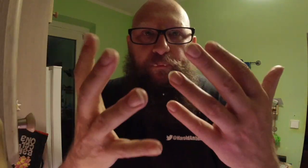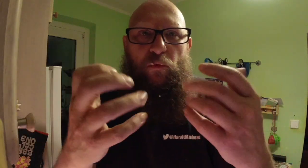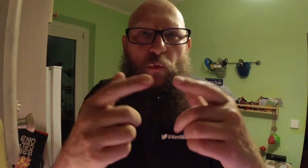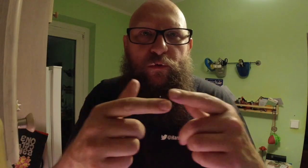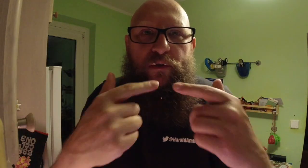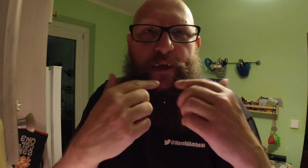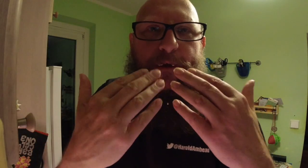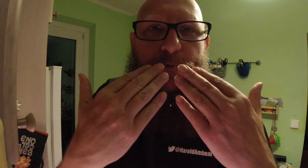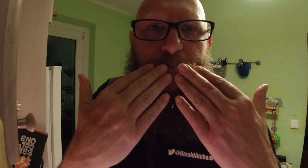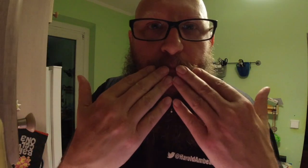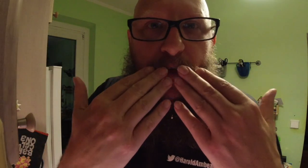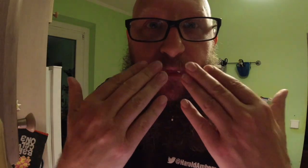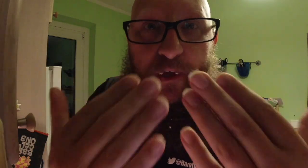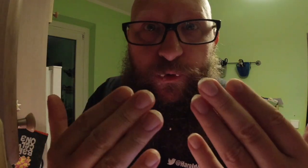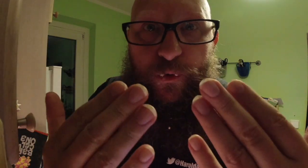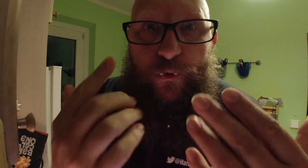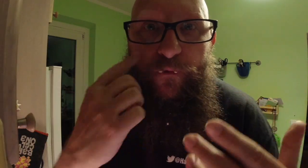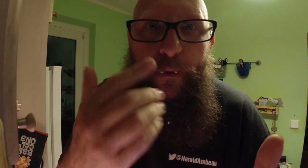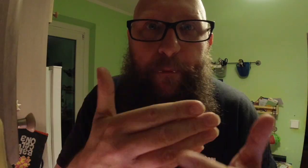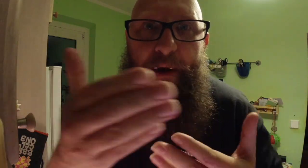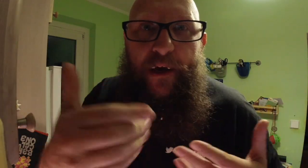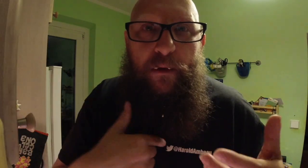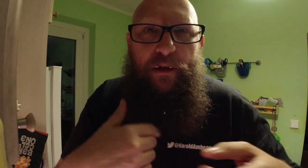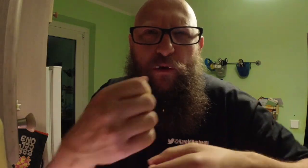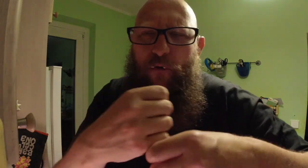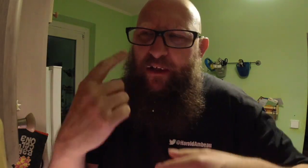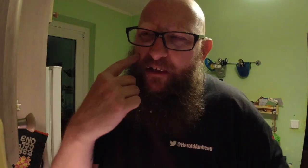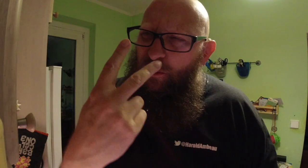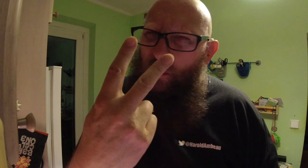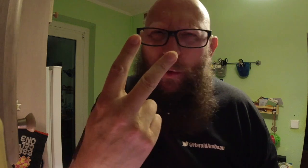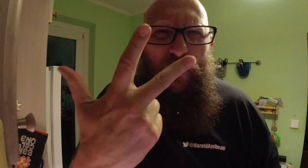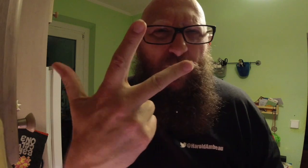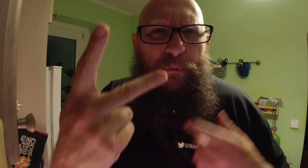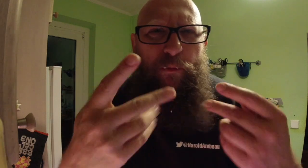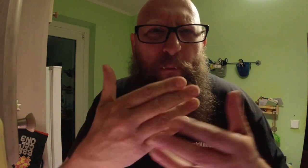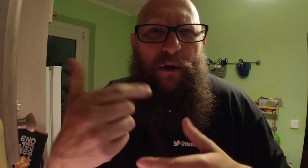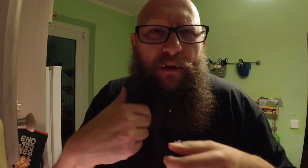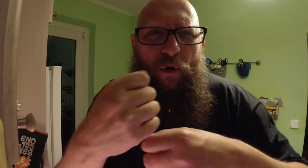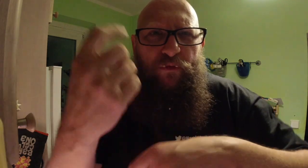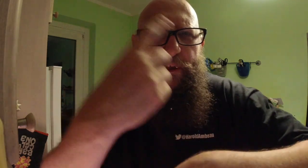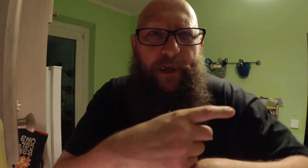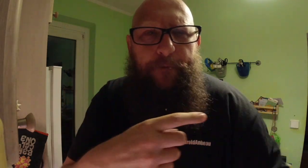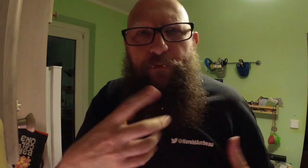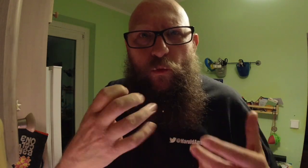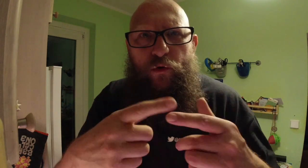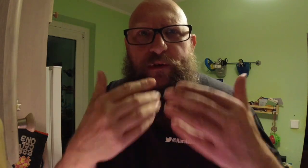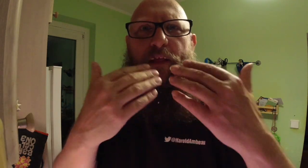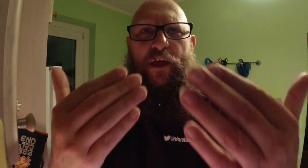I want to just say thank you for buying me a coffee. I think two or three people bought me coffee today. want to just say thank